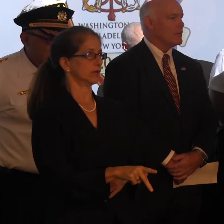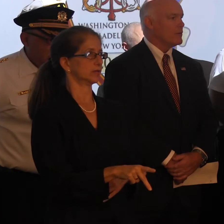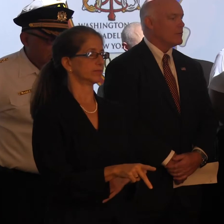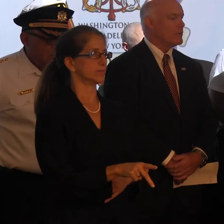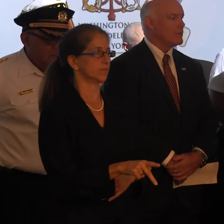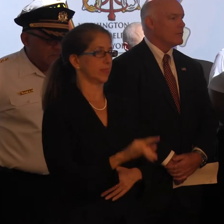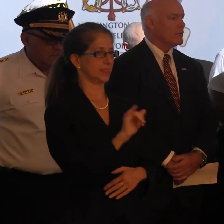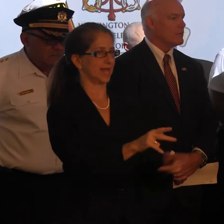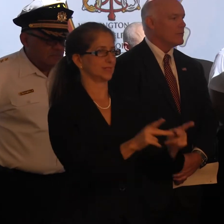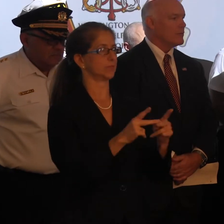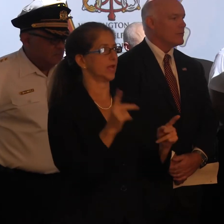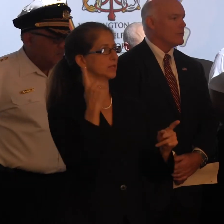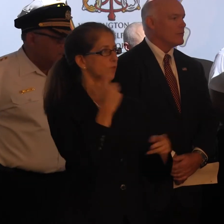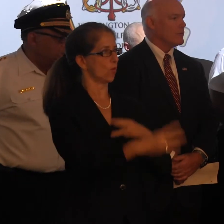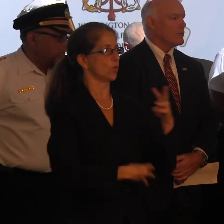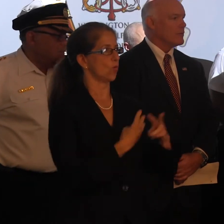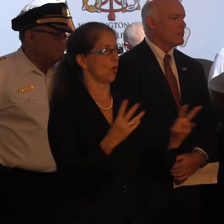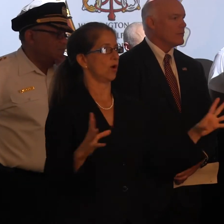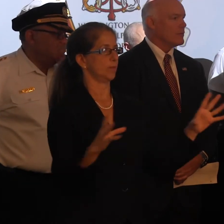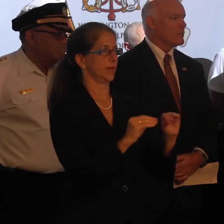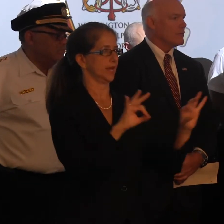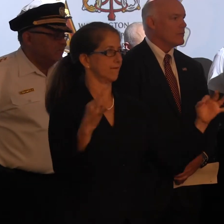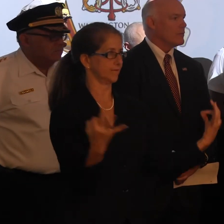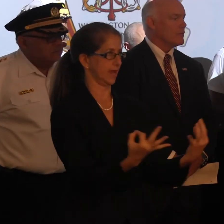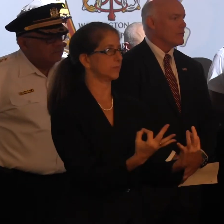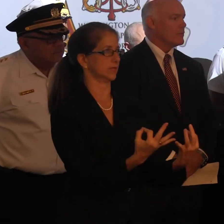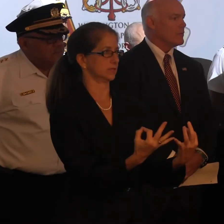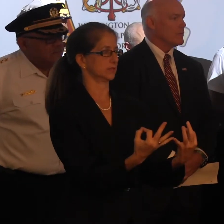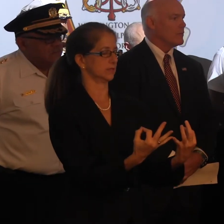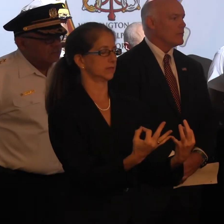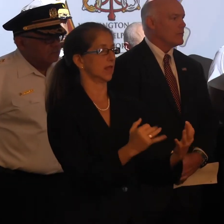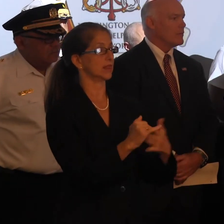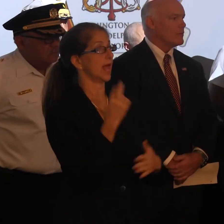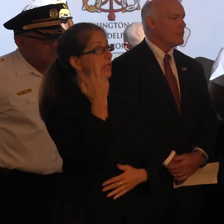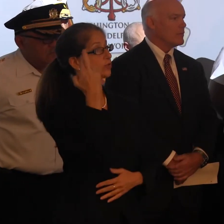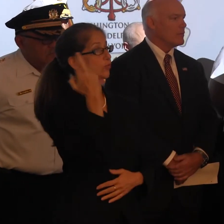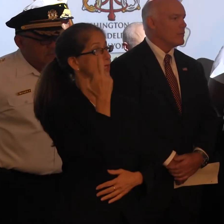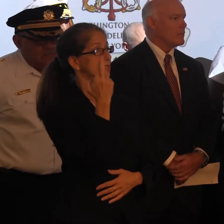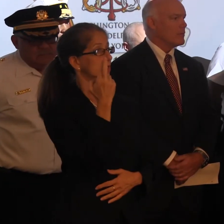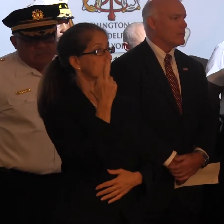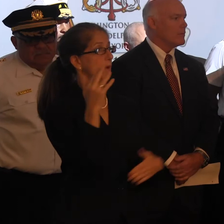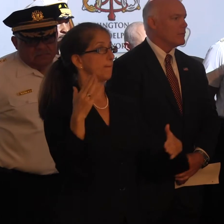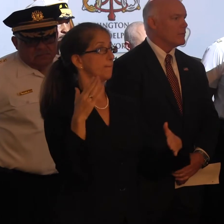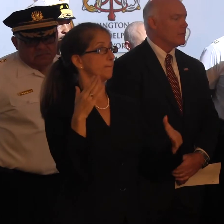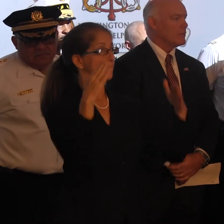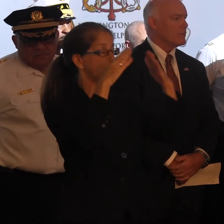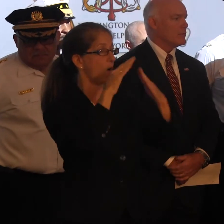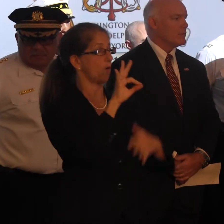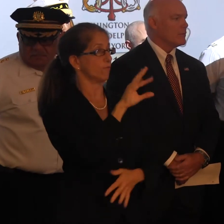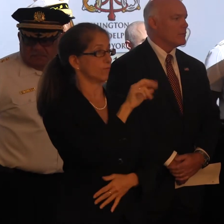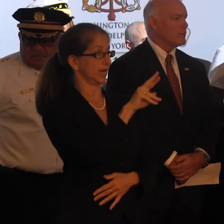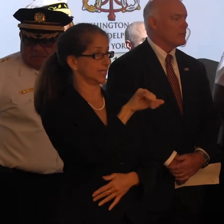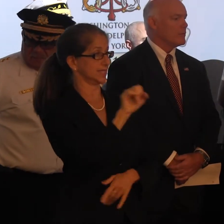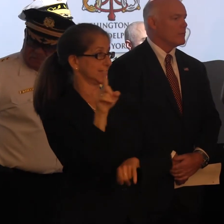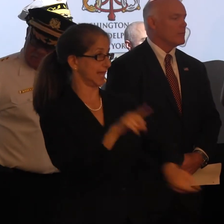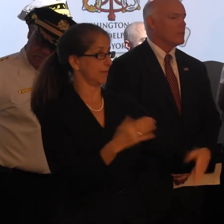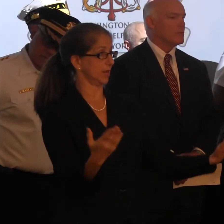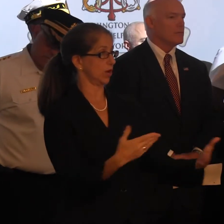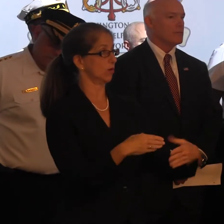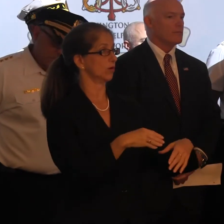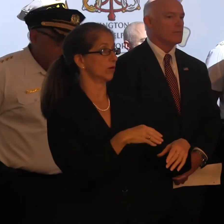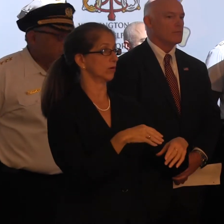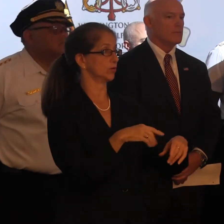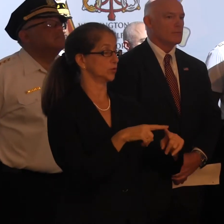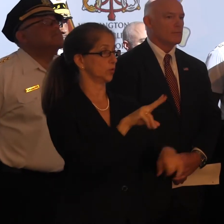the place for the World Meeting of Families. It is the reason that Pope Francis was coming to the United States,